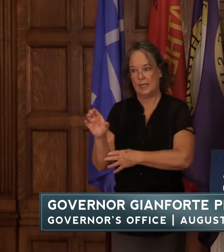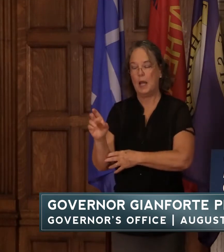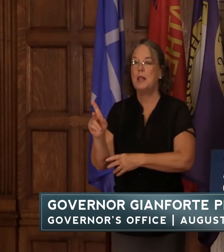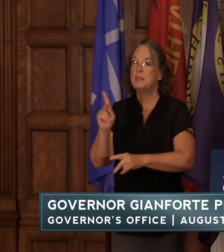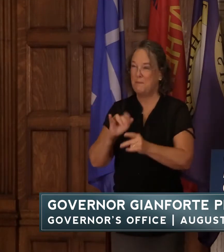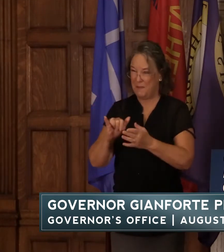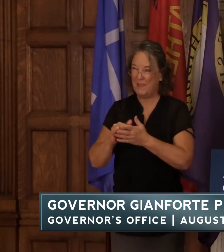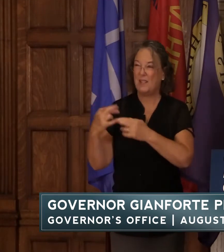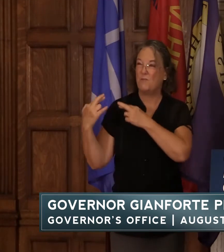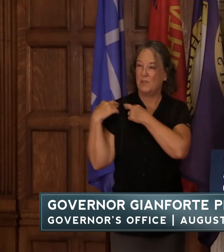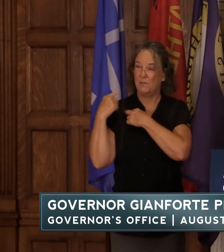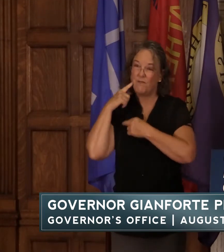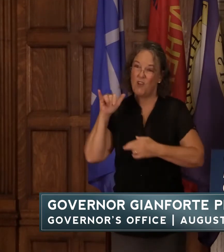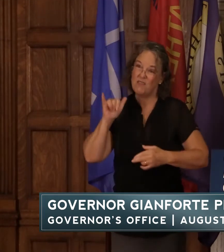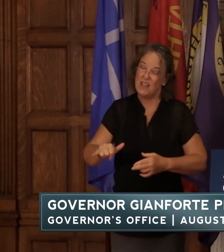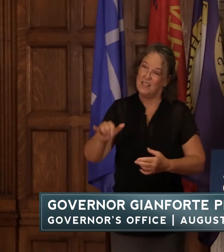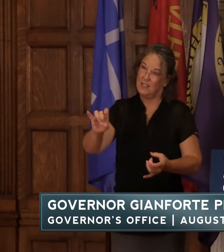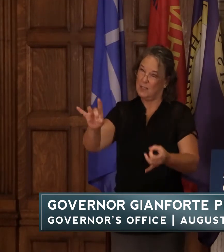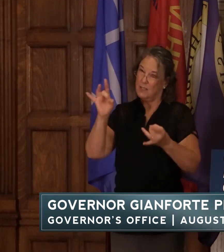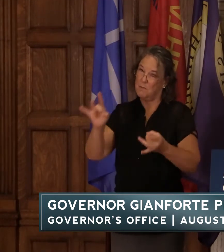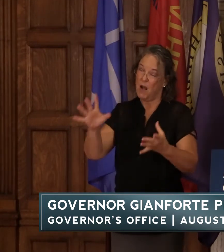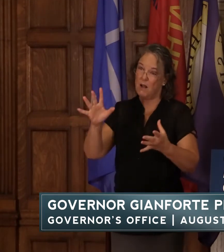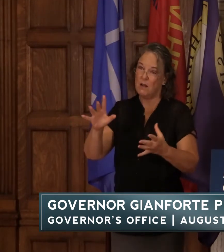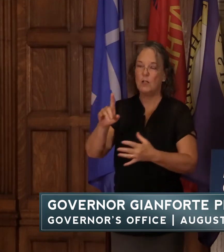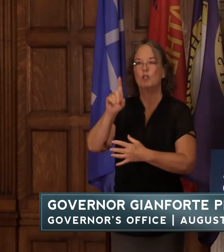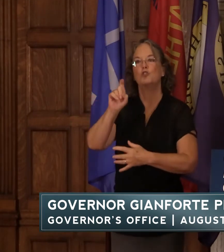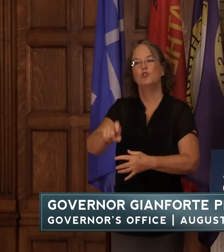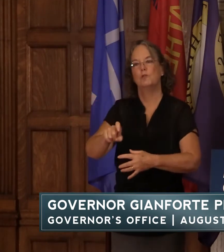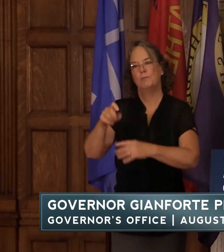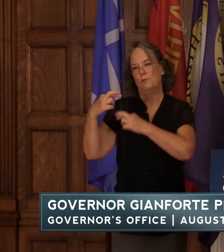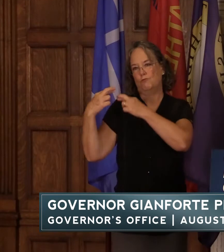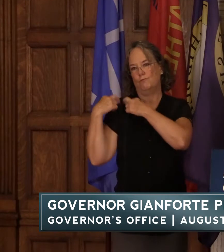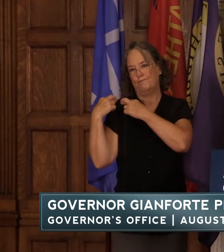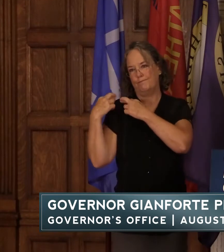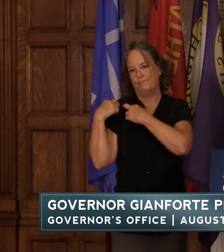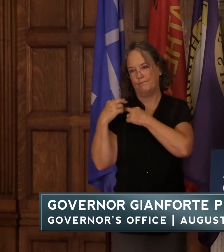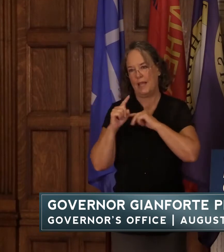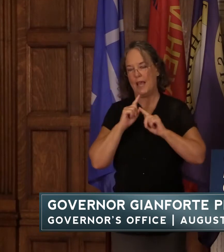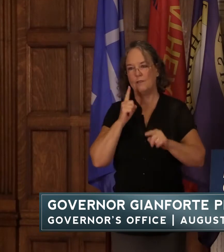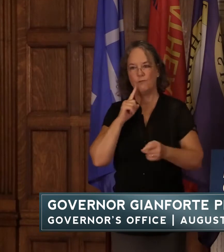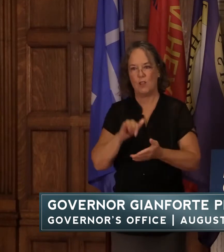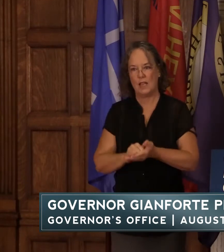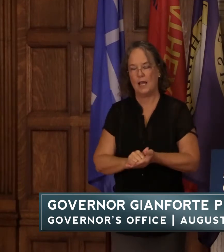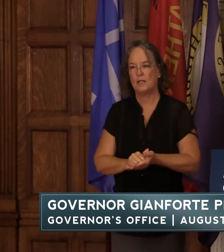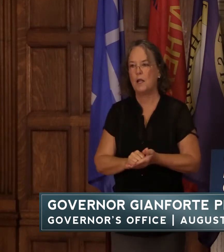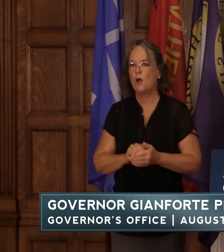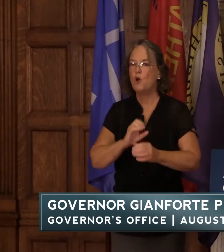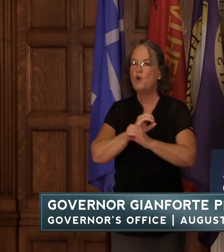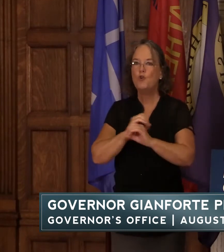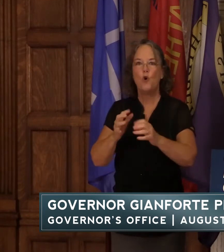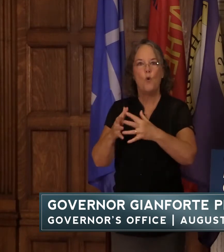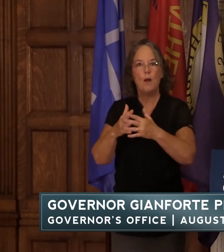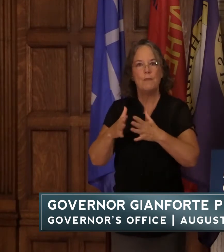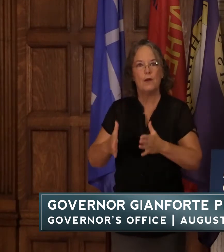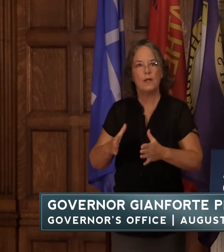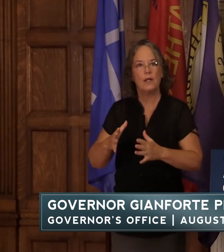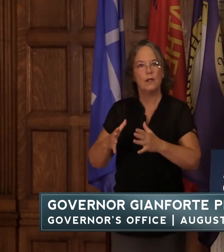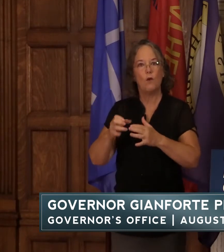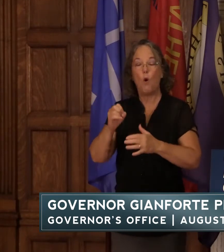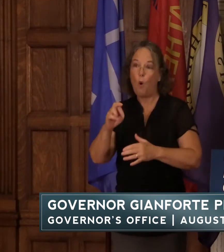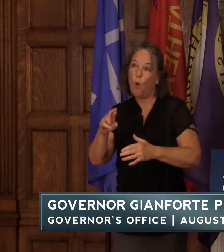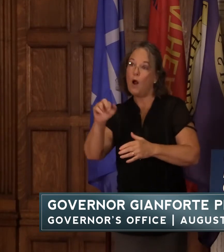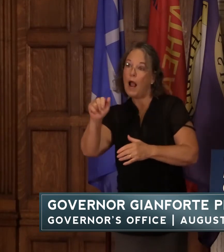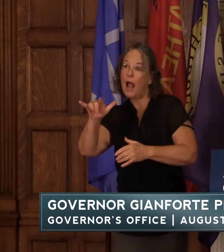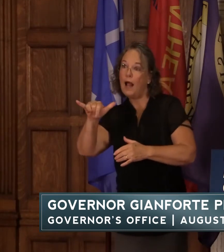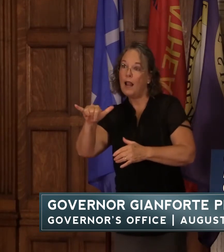this debacle should be held accountable no american citizen or ally should be left